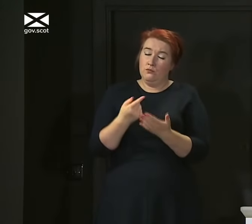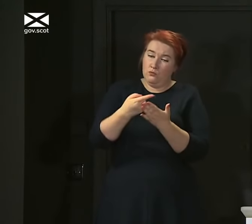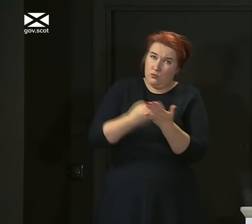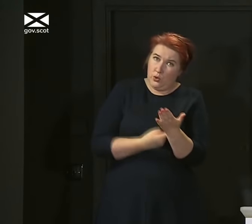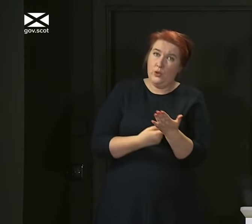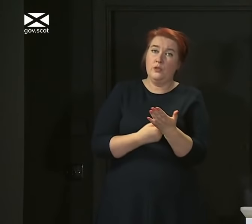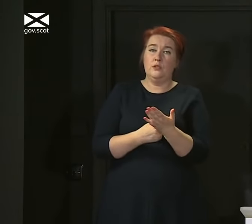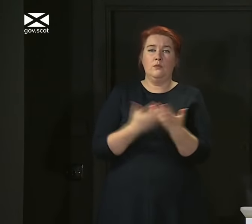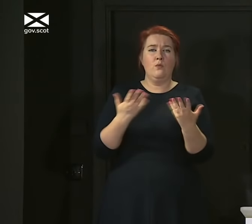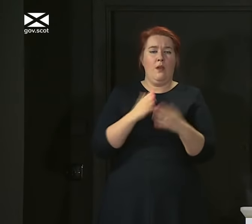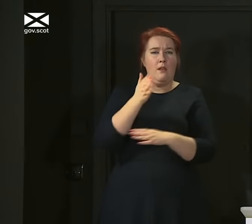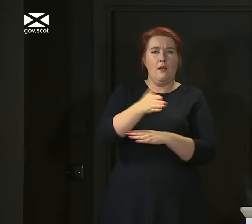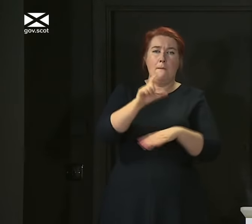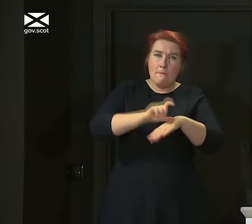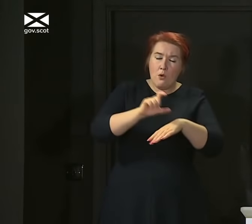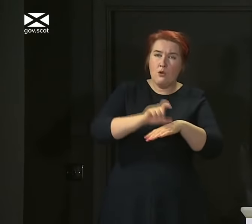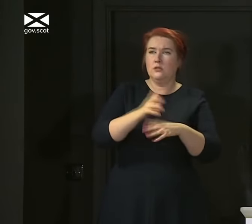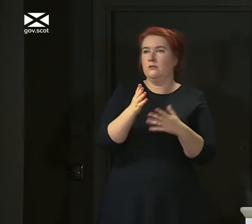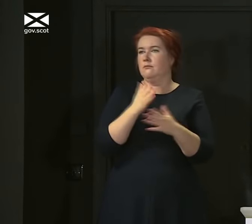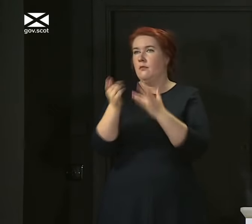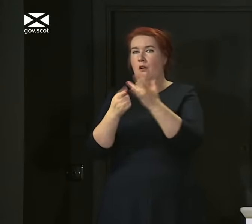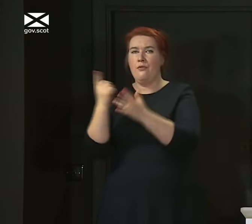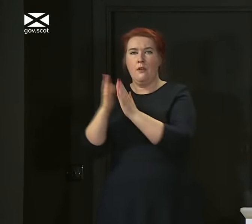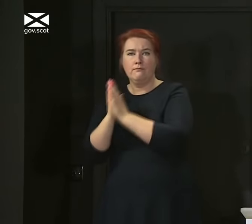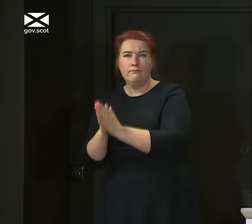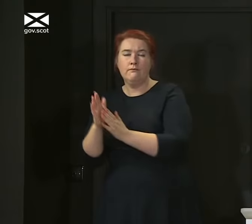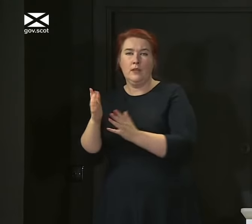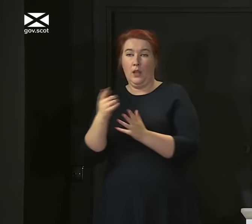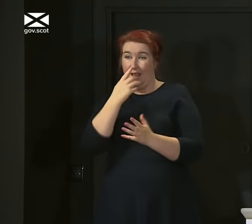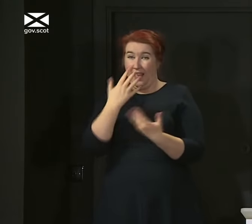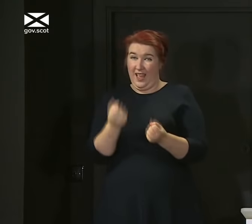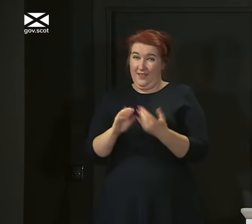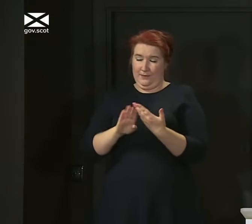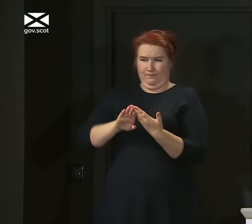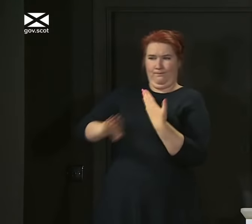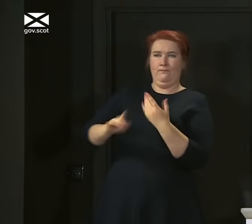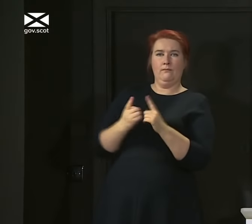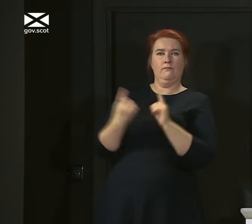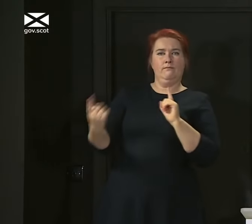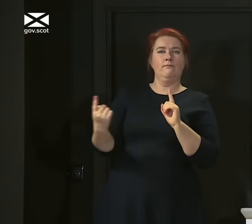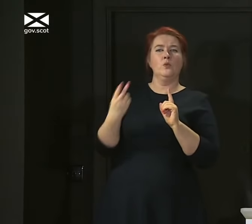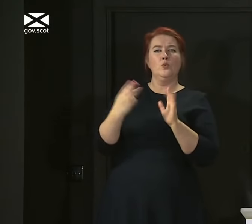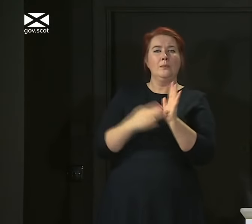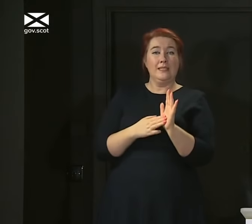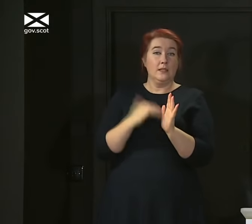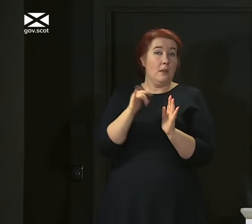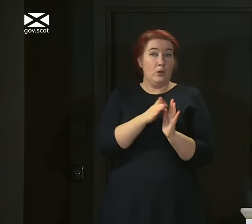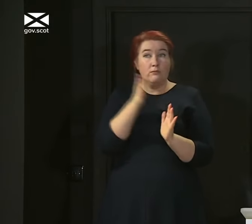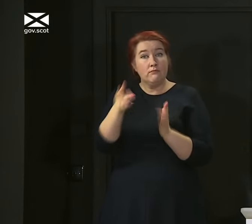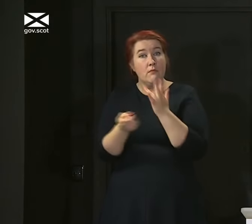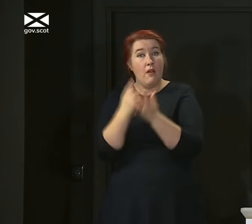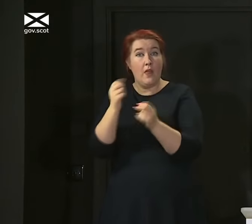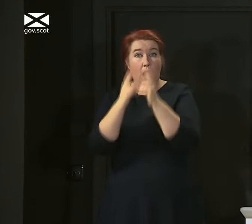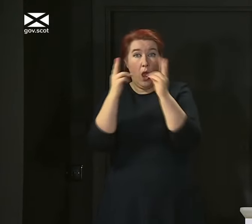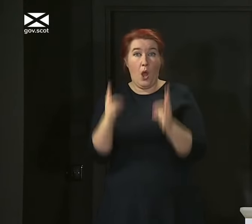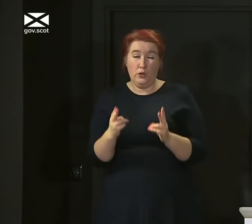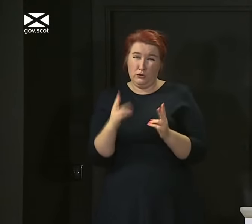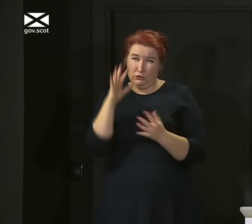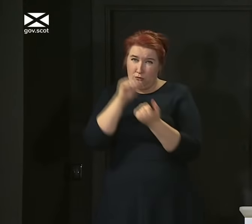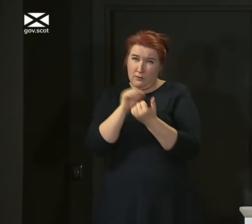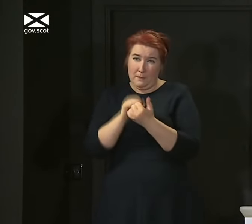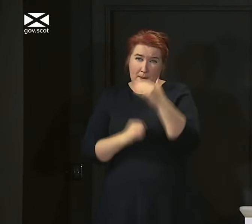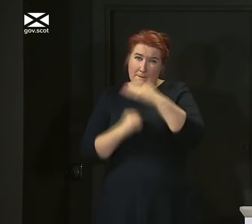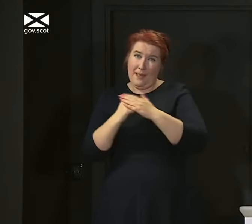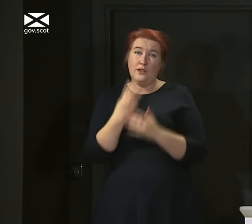in mosques and other places of worship right now. And if you're celebrating at someone else's house, please remember that there should not be more than three